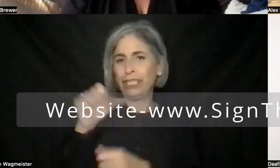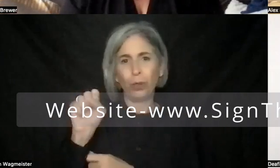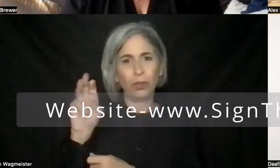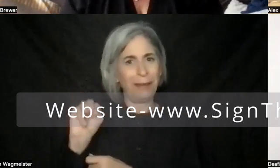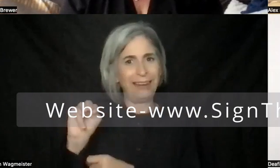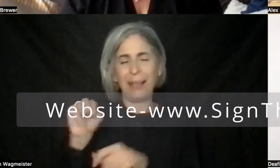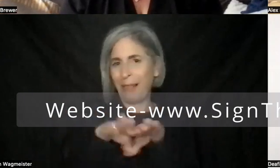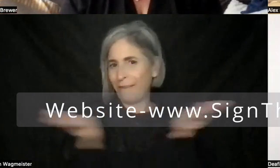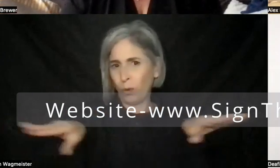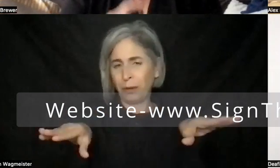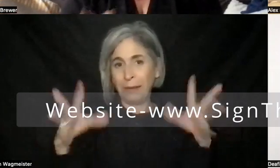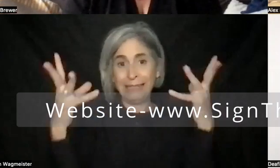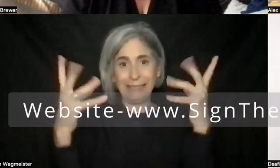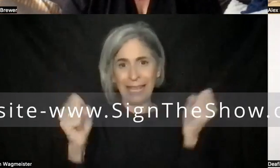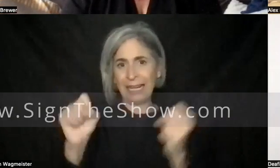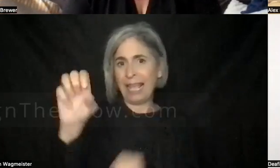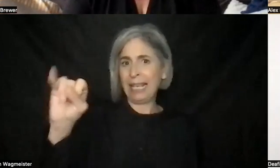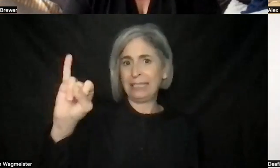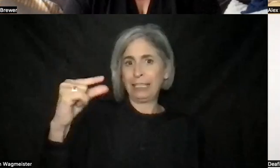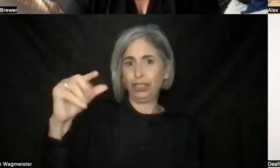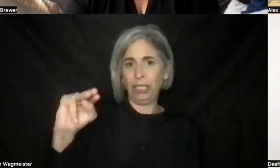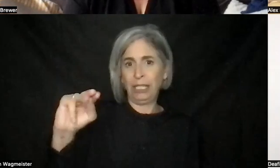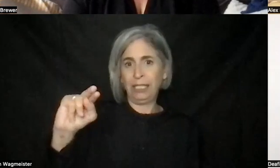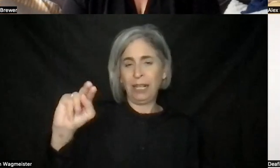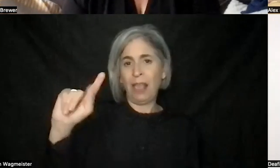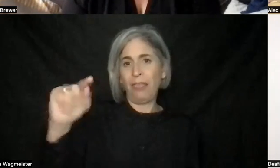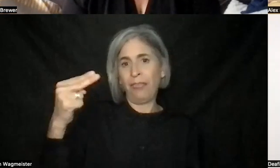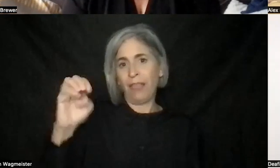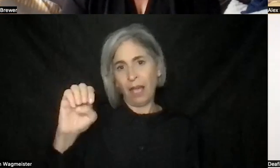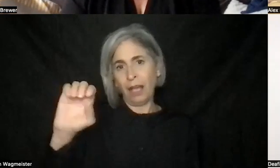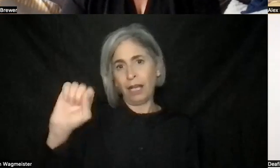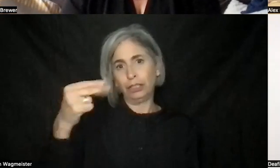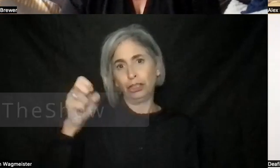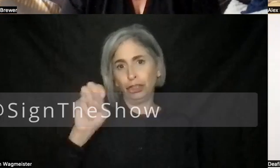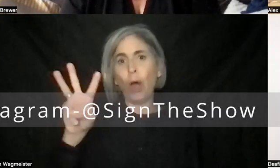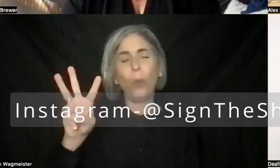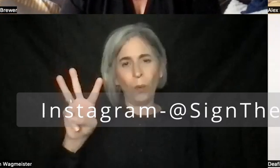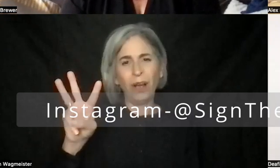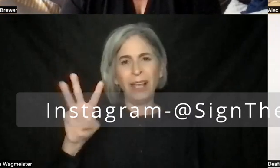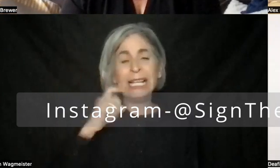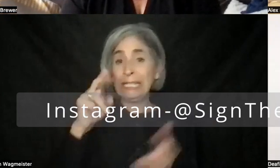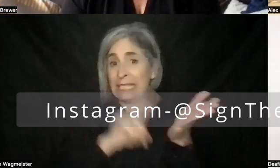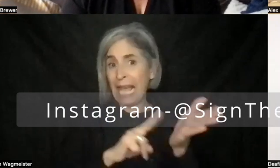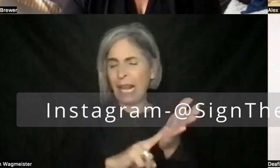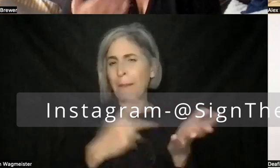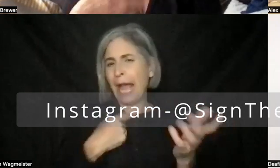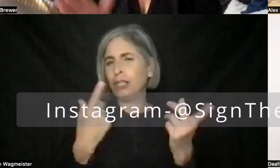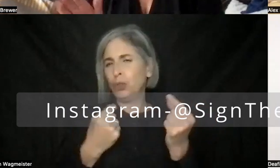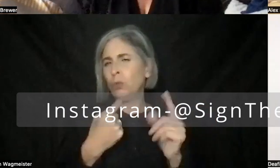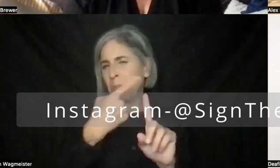Just sign the show. But if they go to the website, they can sign up. I usually do typically once a month updates, letting them know